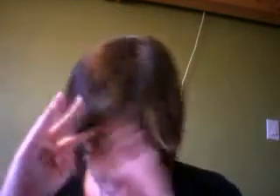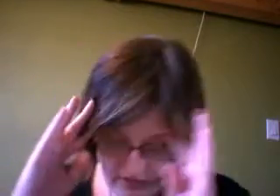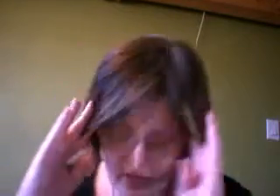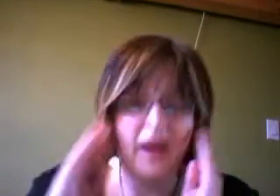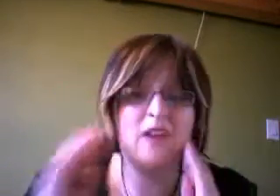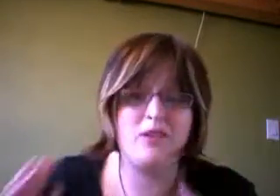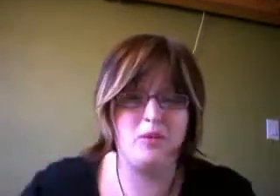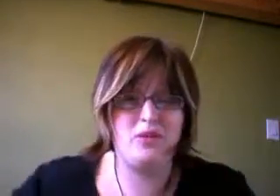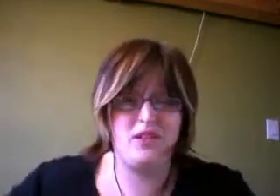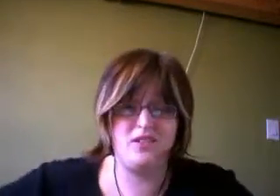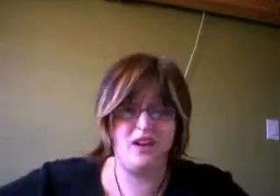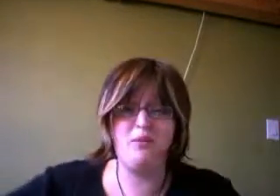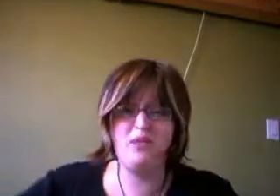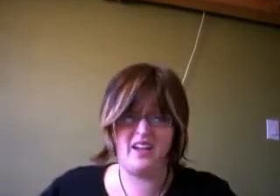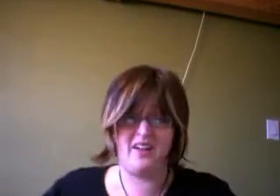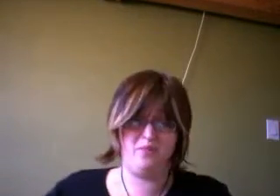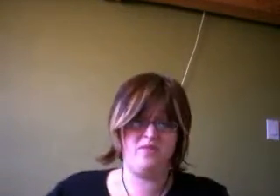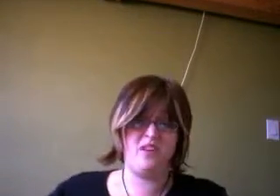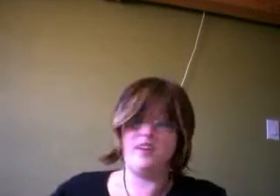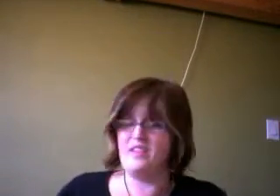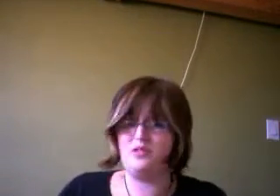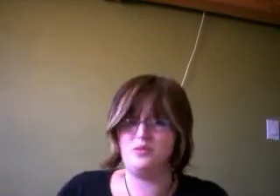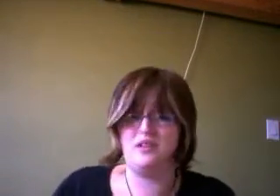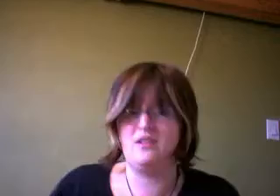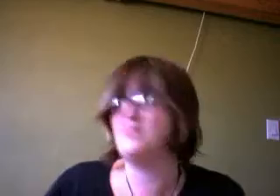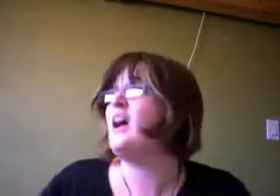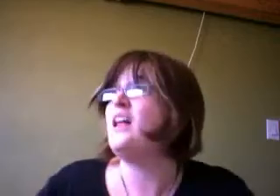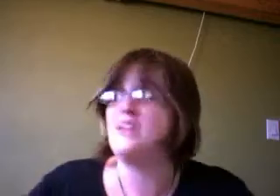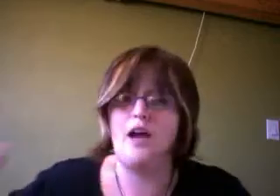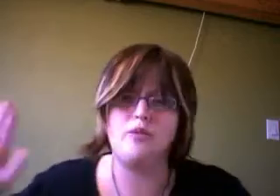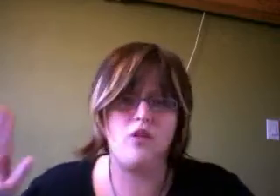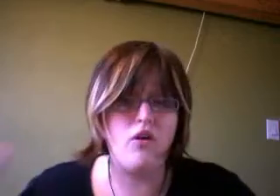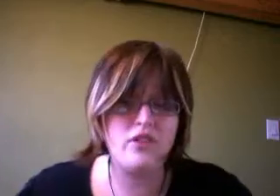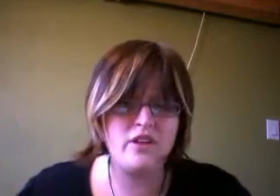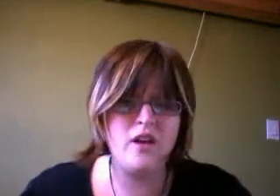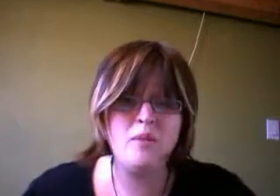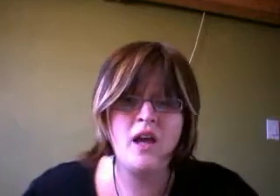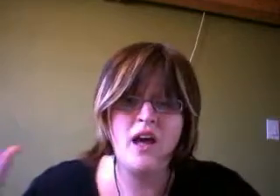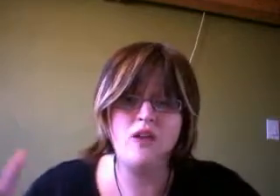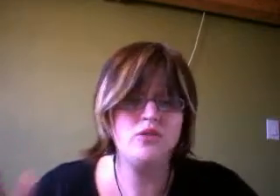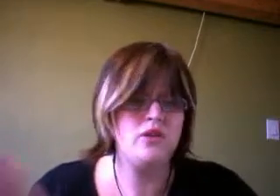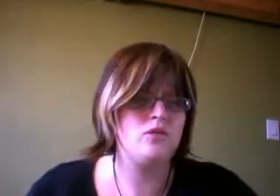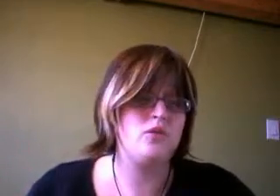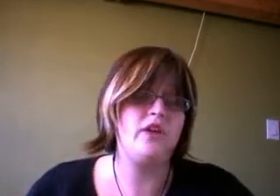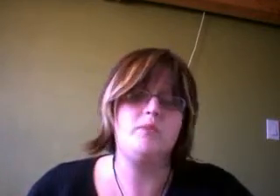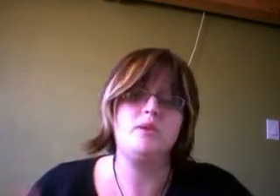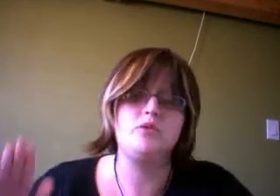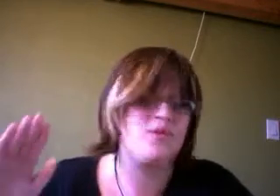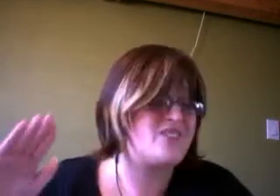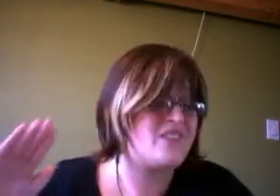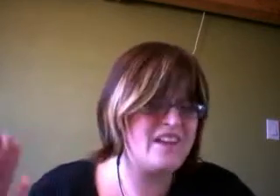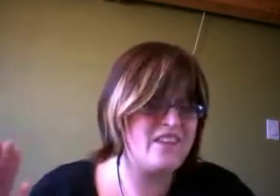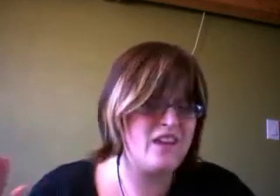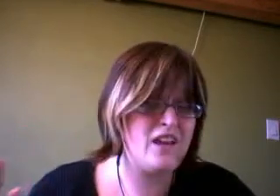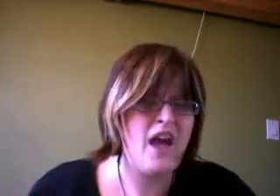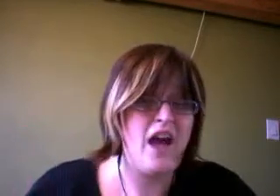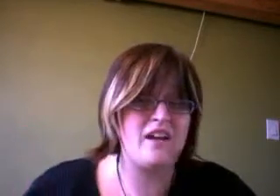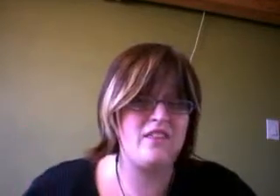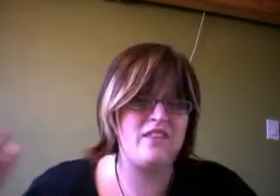I'm angry about this. I really am. I think it's ridiculous. It happens all the time out there in the world and people don't say anything and I think that